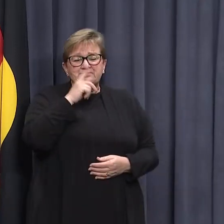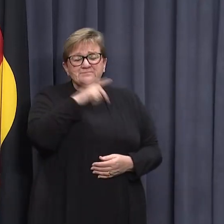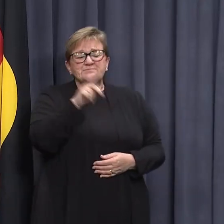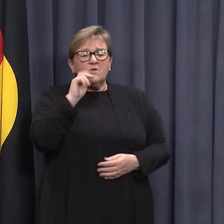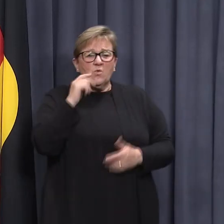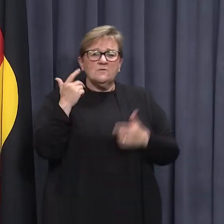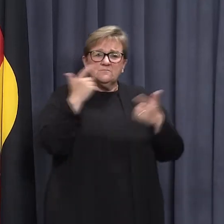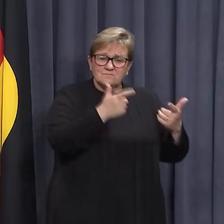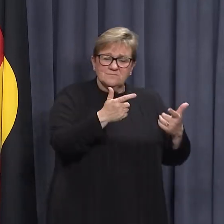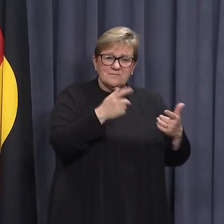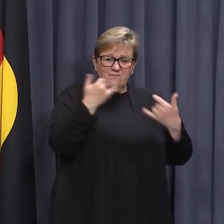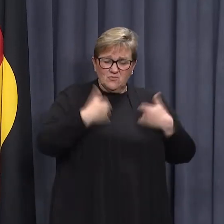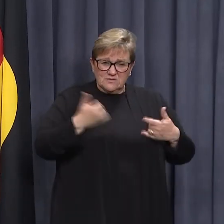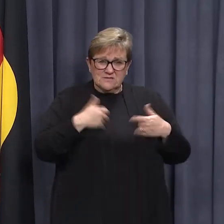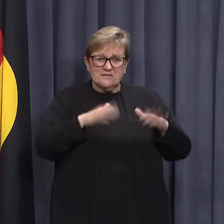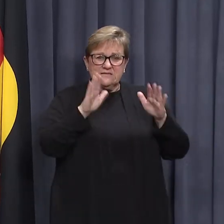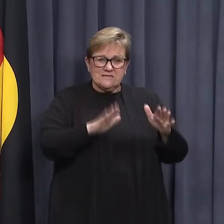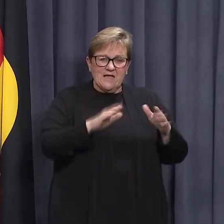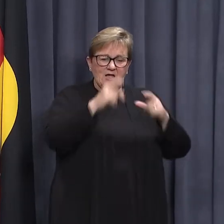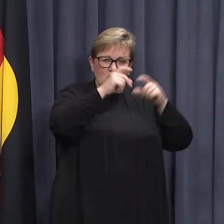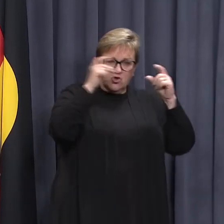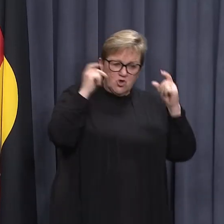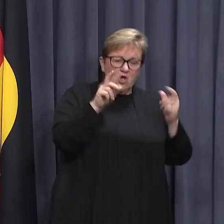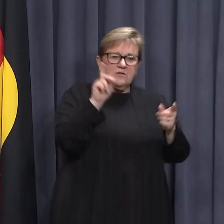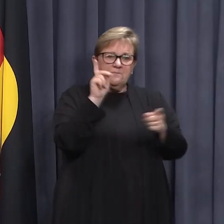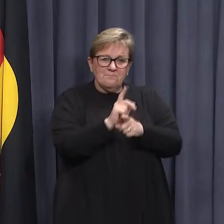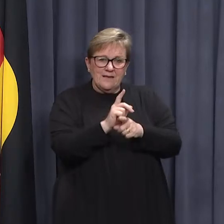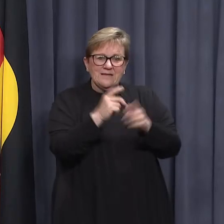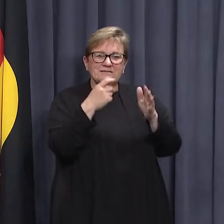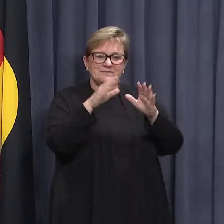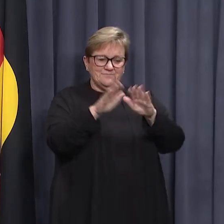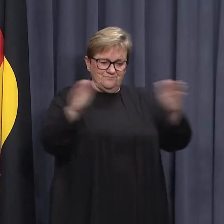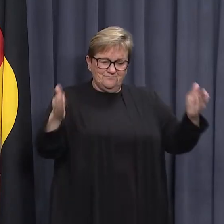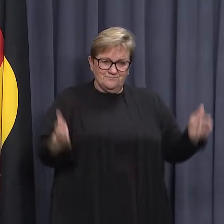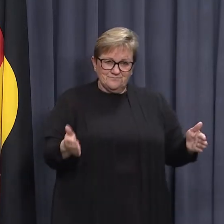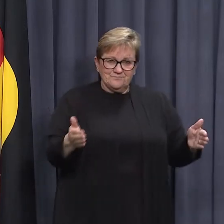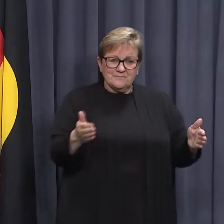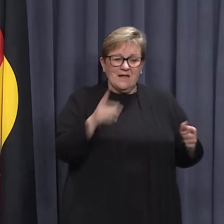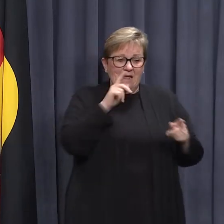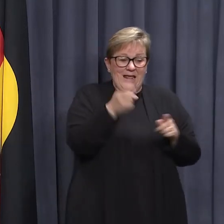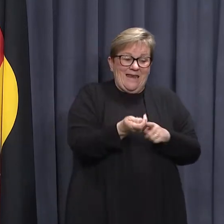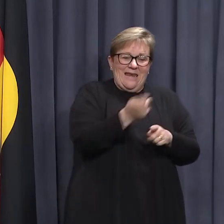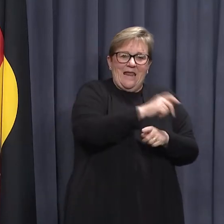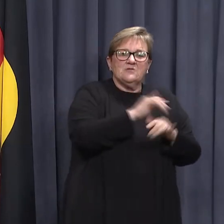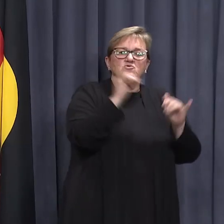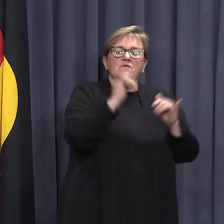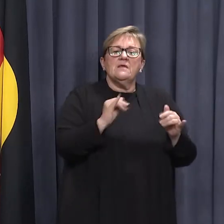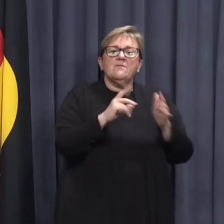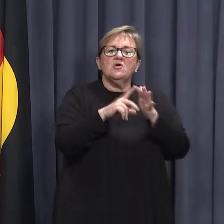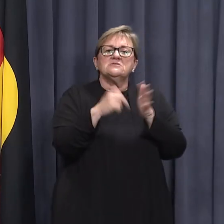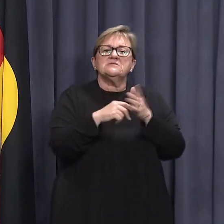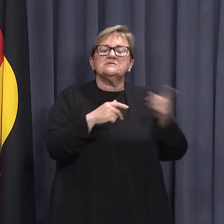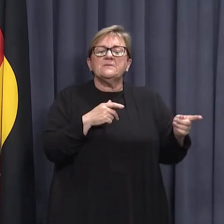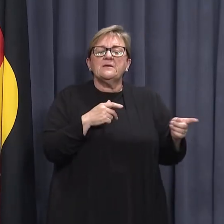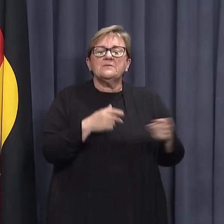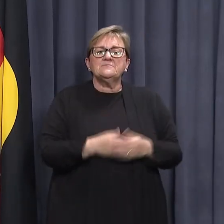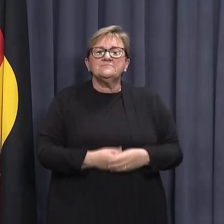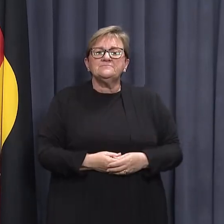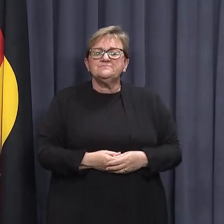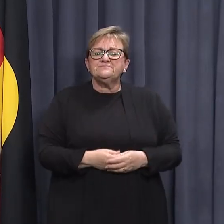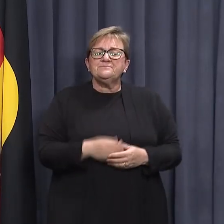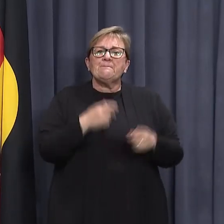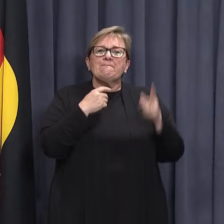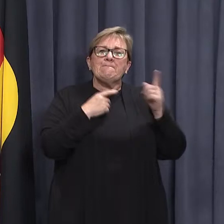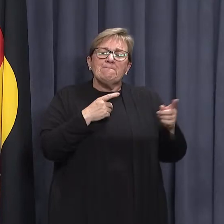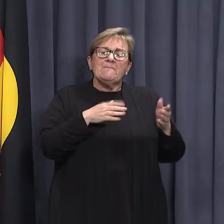screened at a standalone pop-up nurse meet and greet kiosk which will be next to the emergency department. This